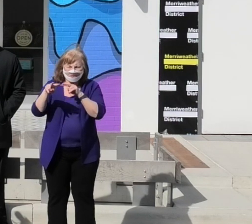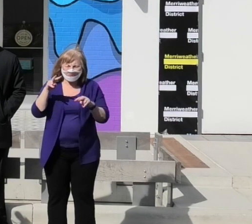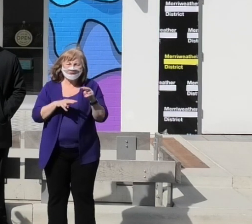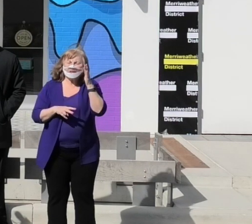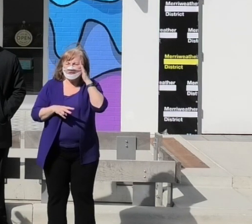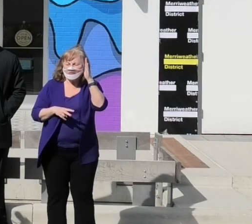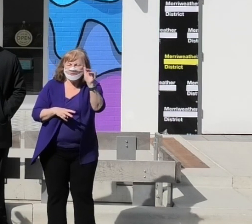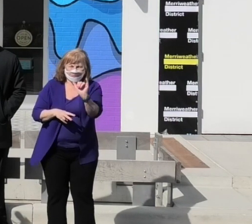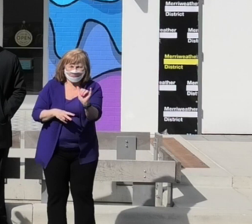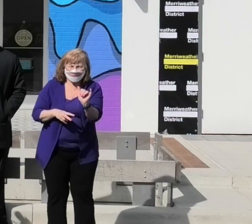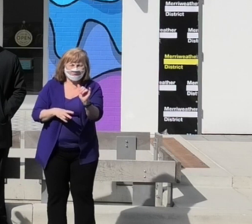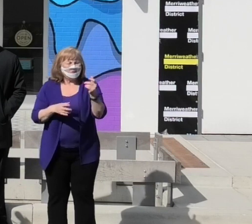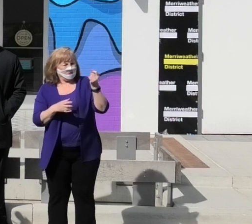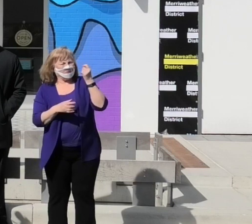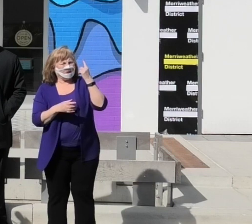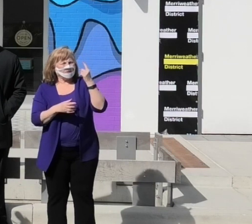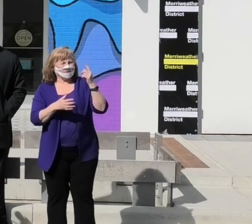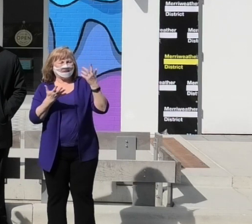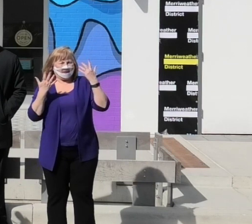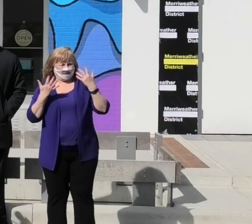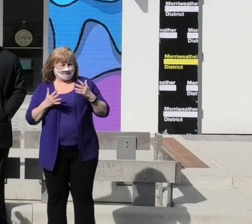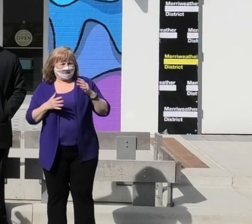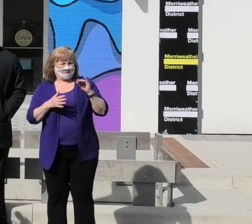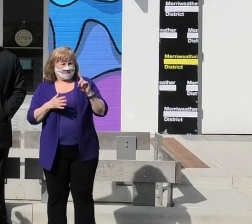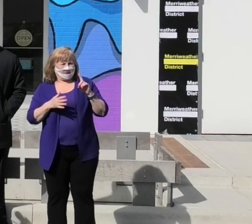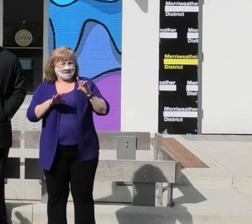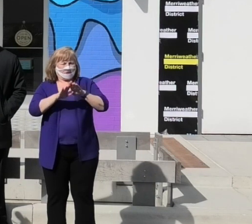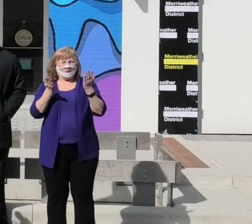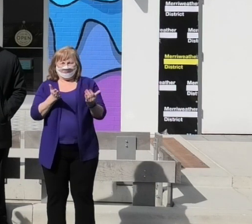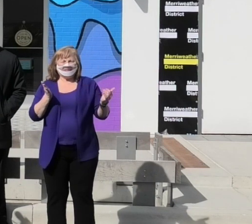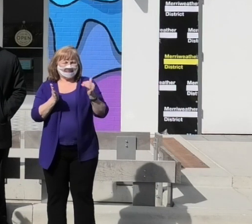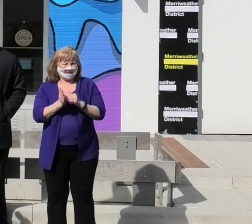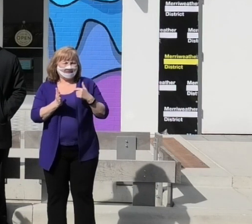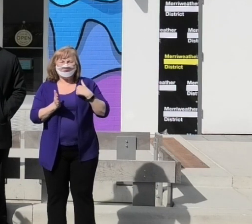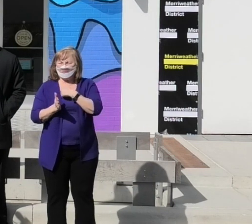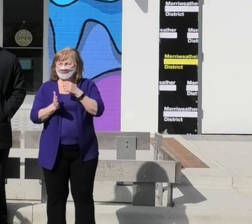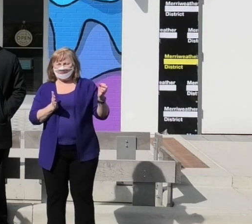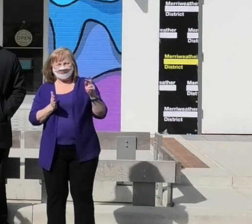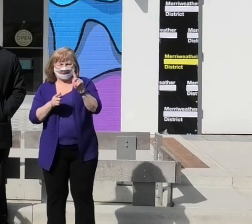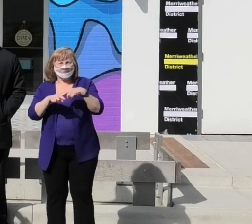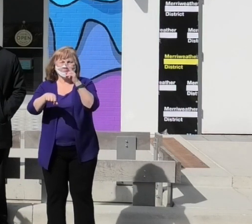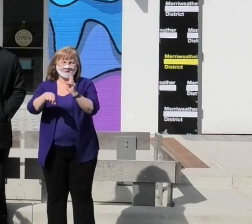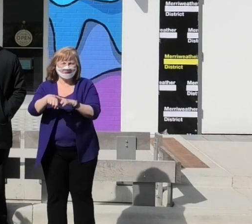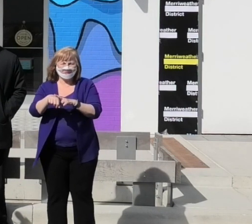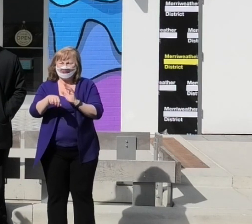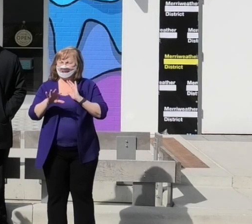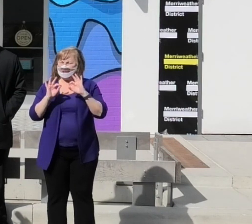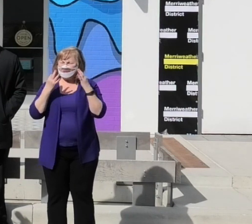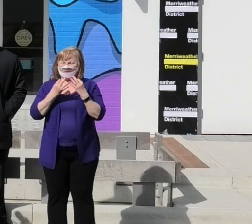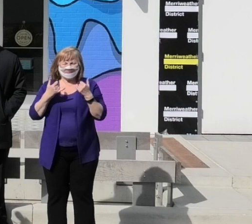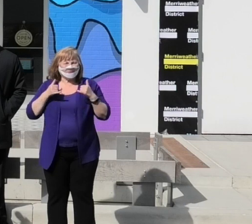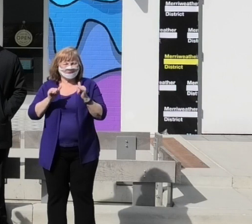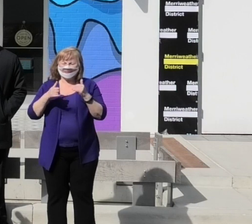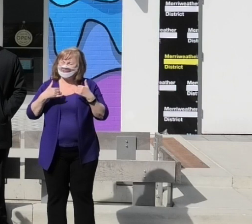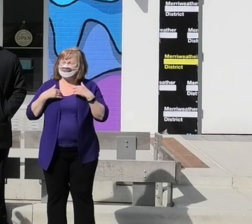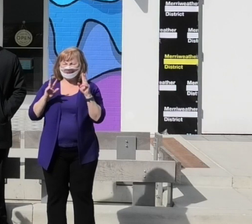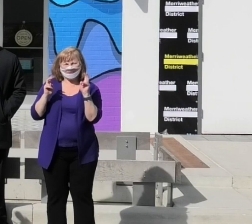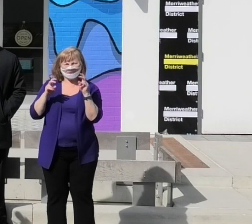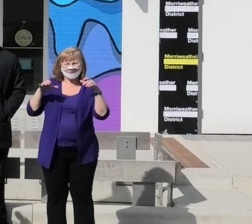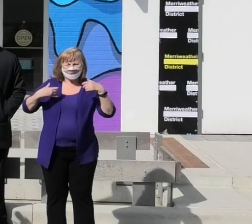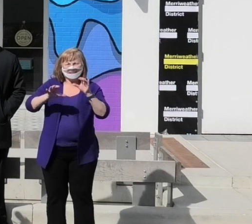towards the future because we understood once Maryland got back open and we all returned back to normal, that our families would still be in crisis.